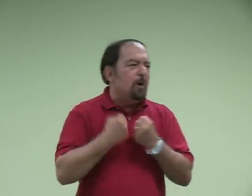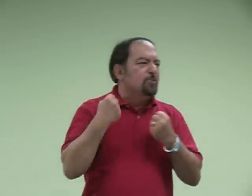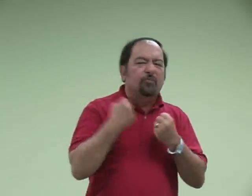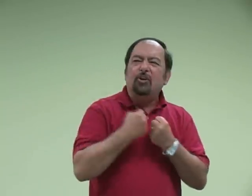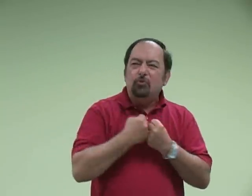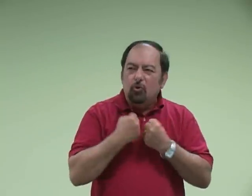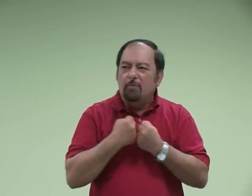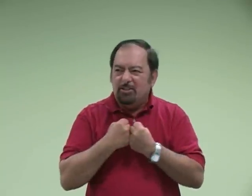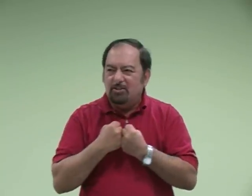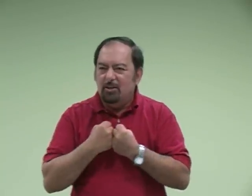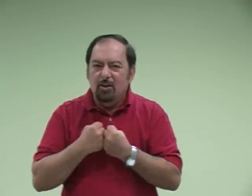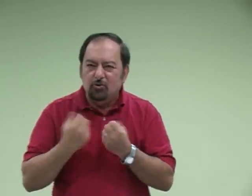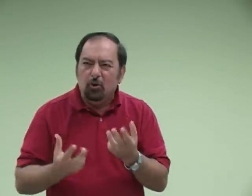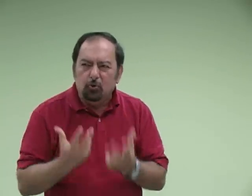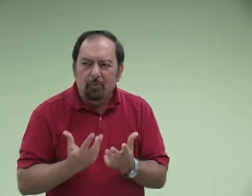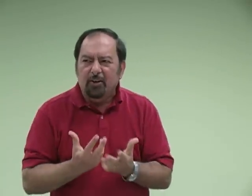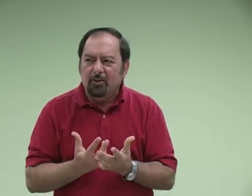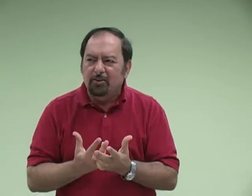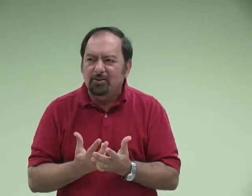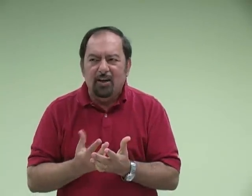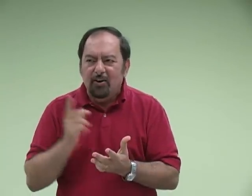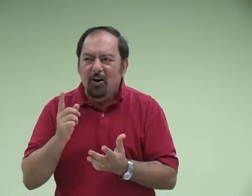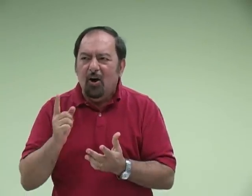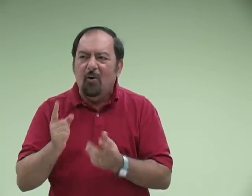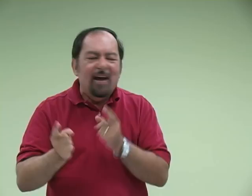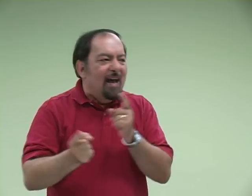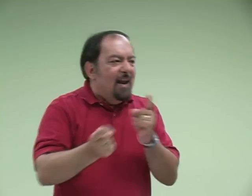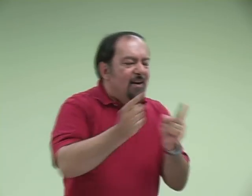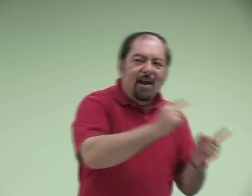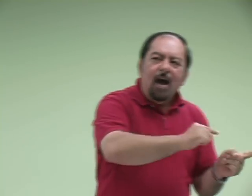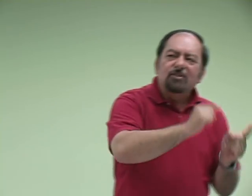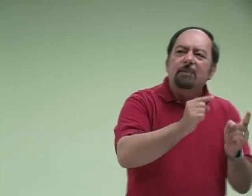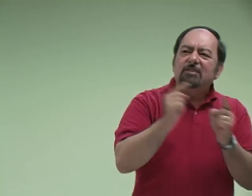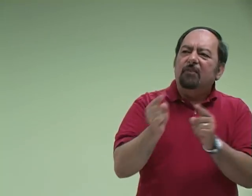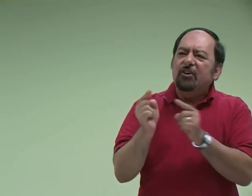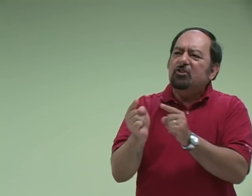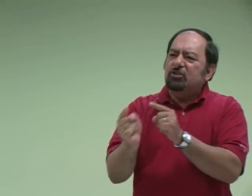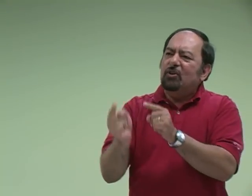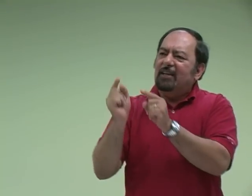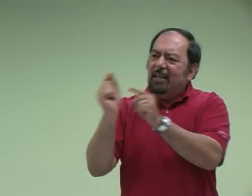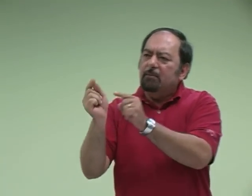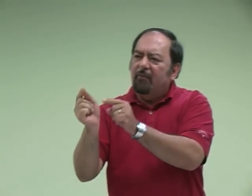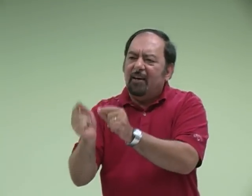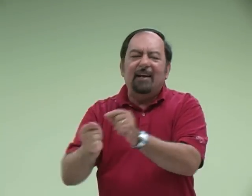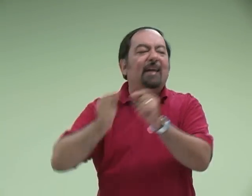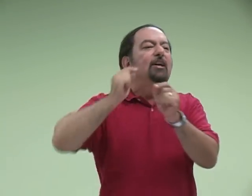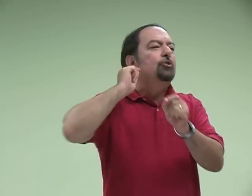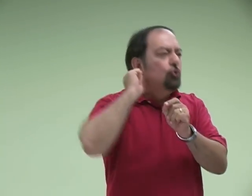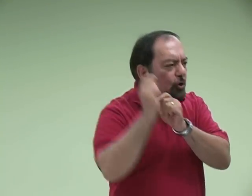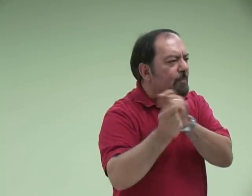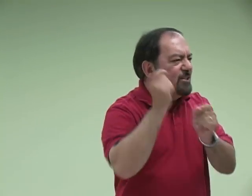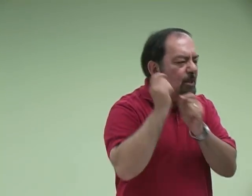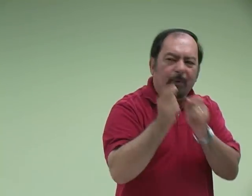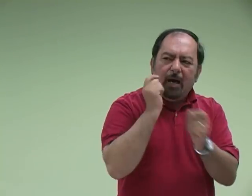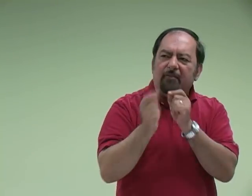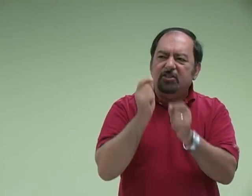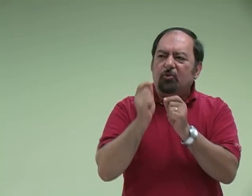purpose of the dunamis? So you'll do miracles? No. Now has come salvation and strength, the kingdom of our God, and the dunamis, the power of His